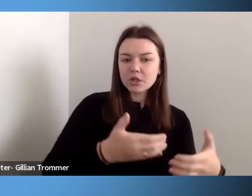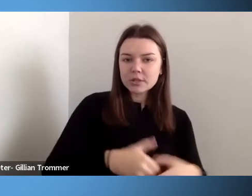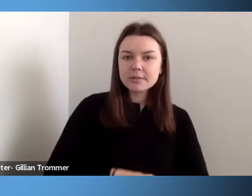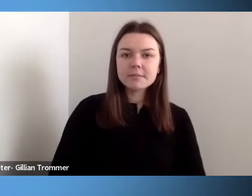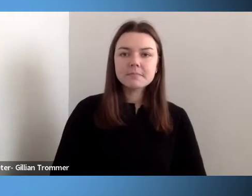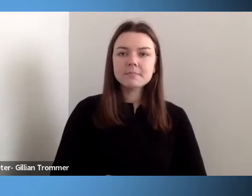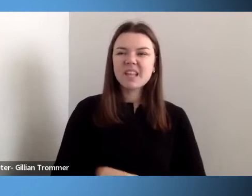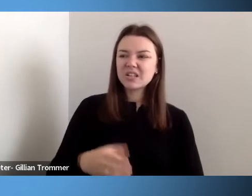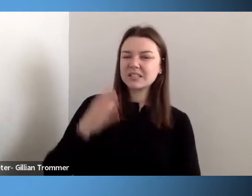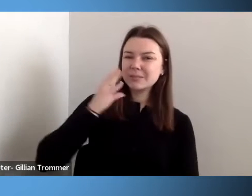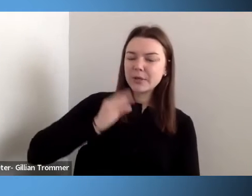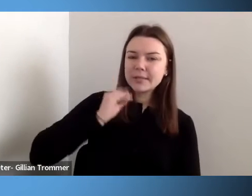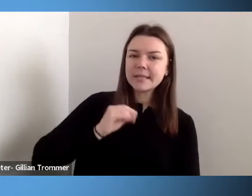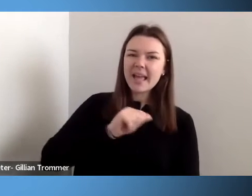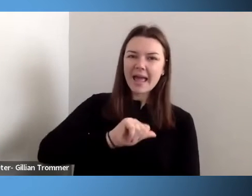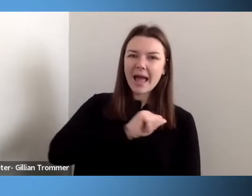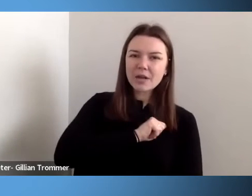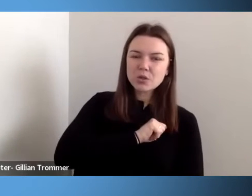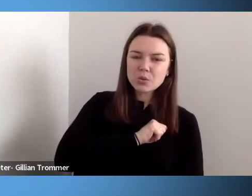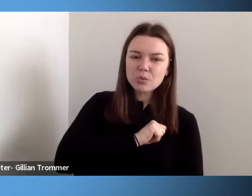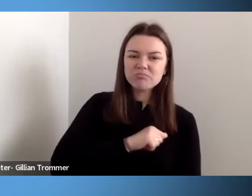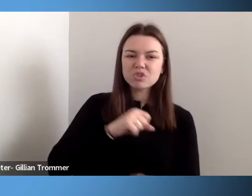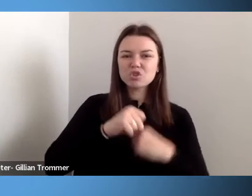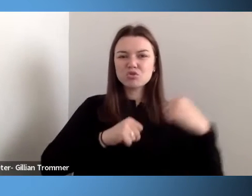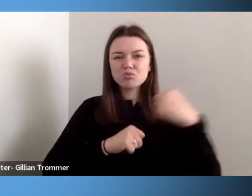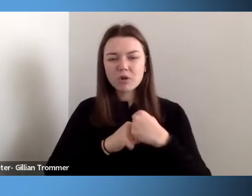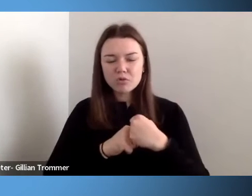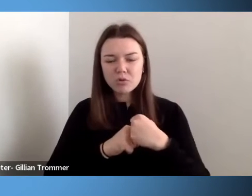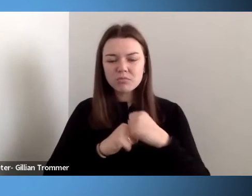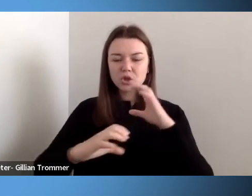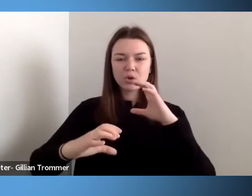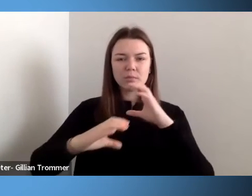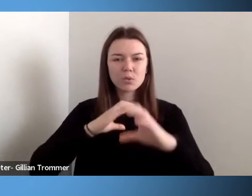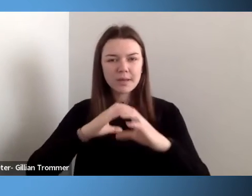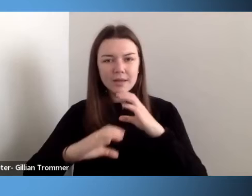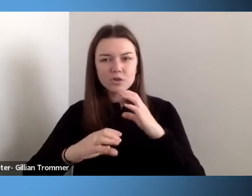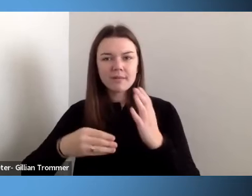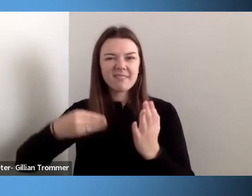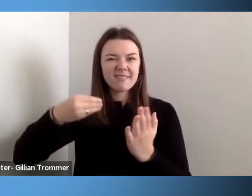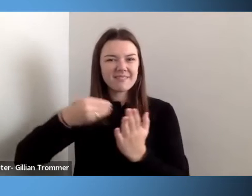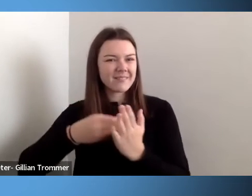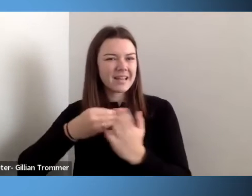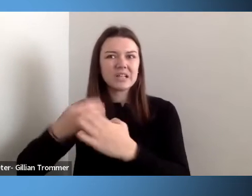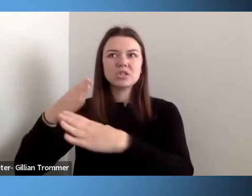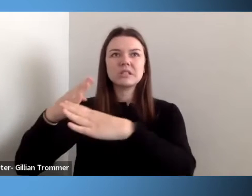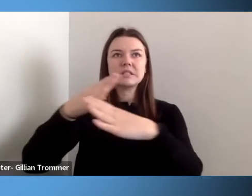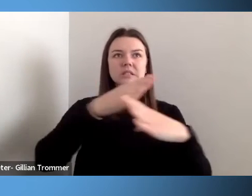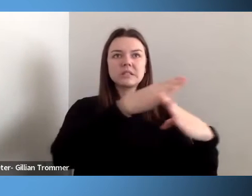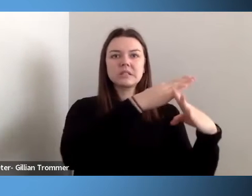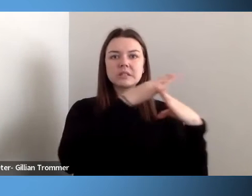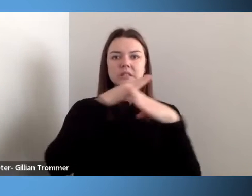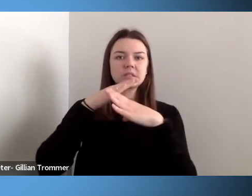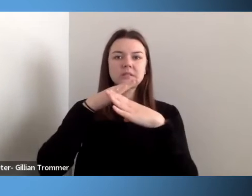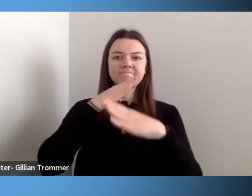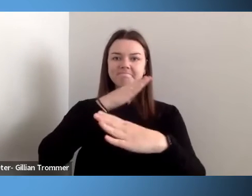programmatic communication and financial barriers to education and work?